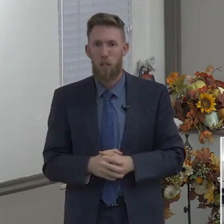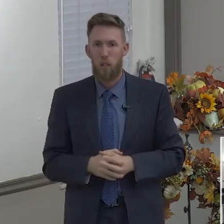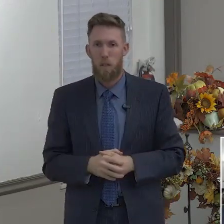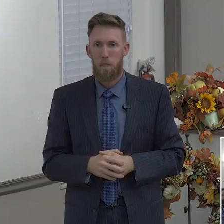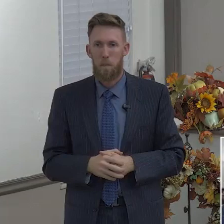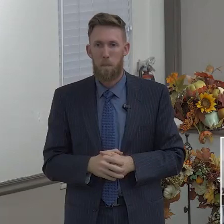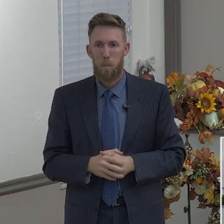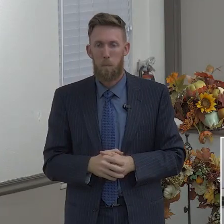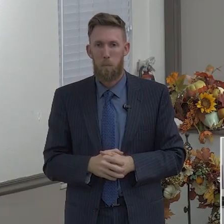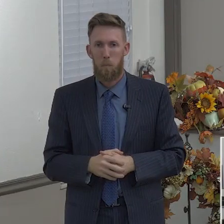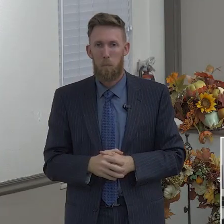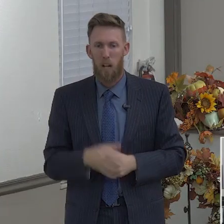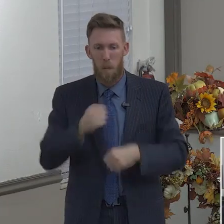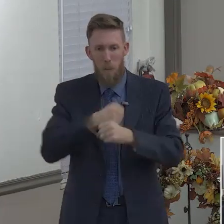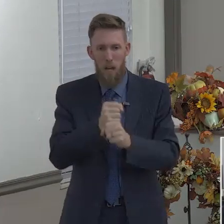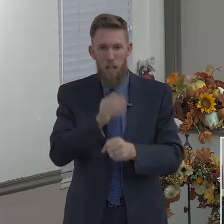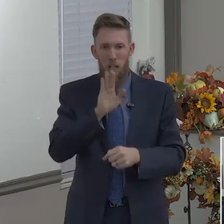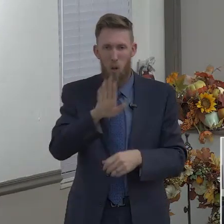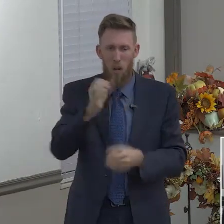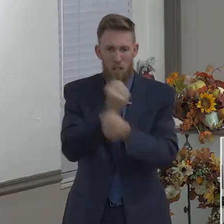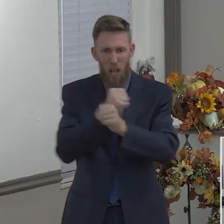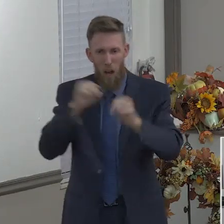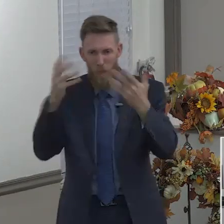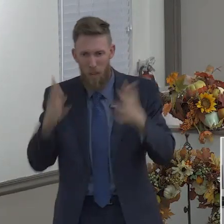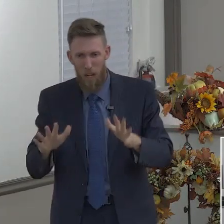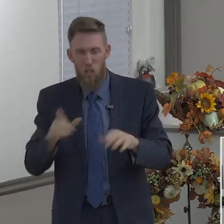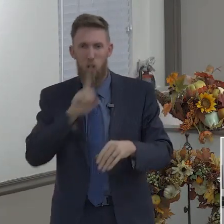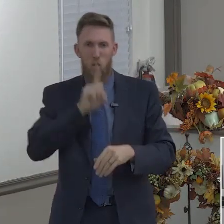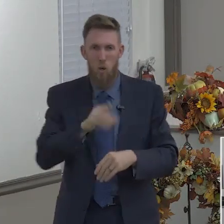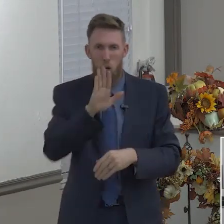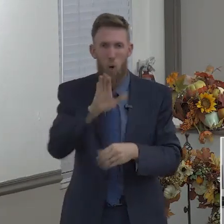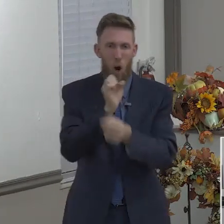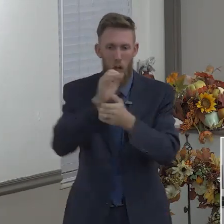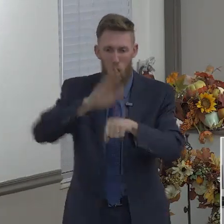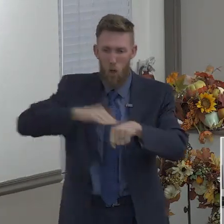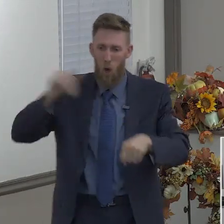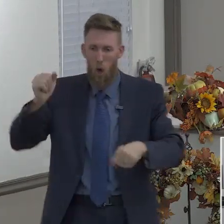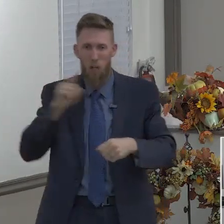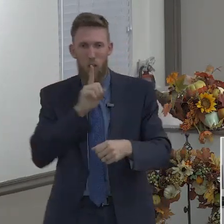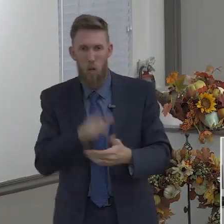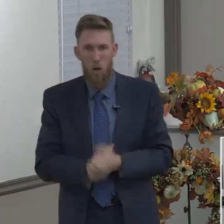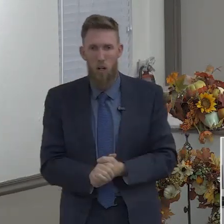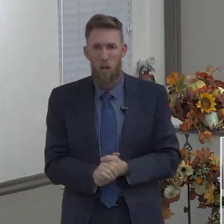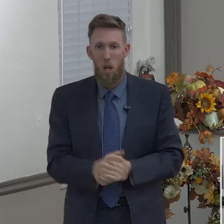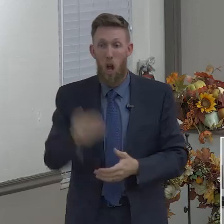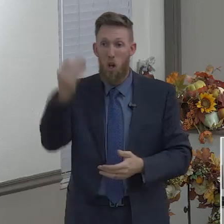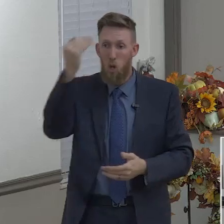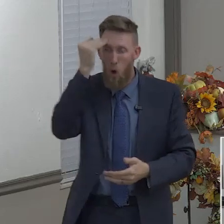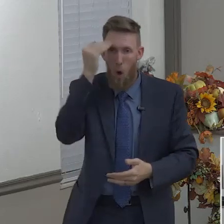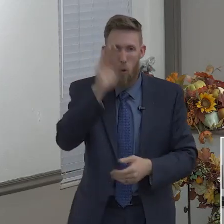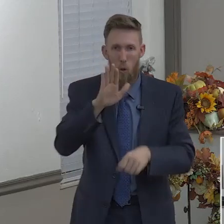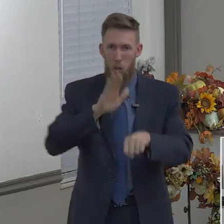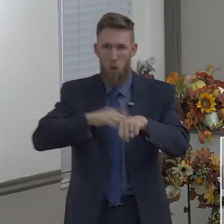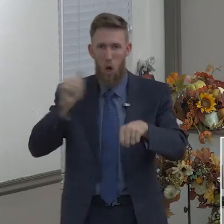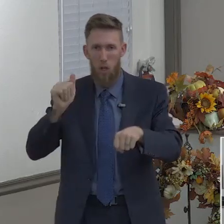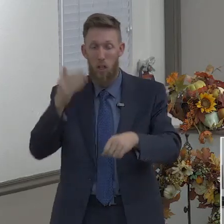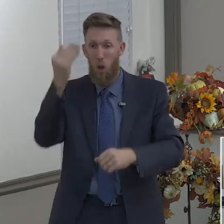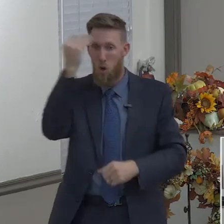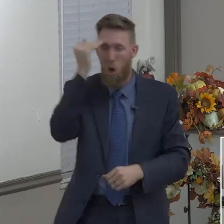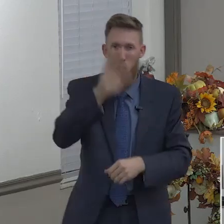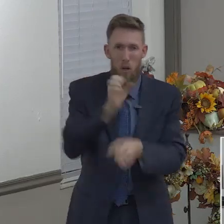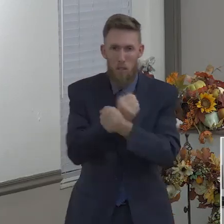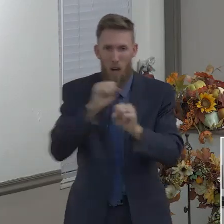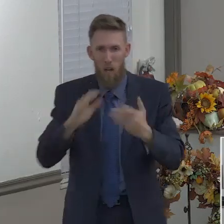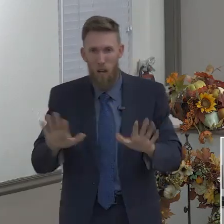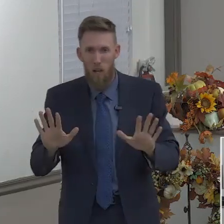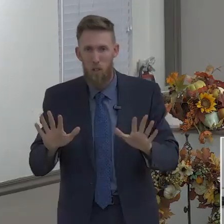you're saved. Don't think you're saved. Don't hope you're saved. Know you're saved. You know, I always encourage people, if you